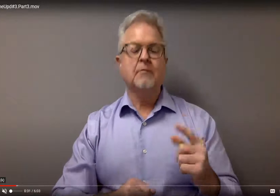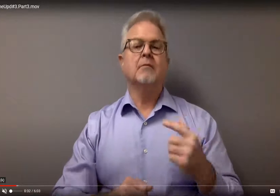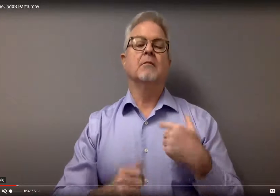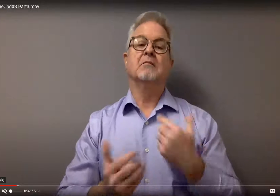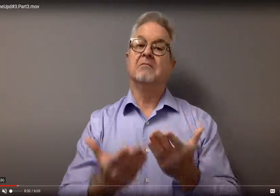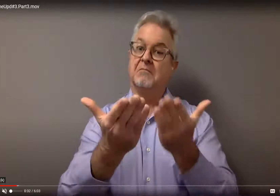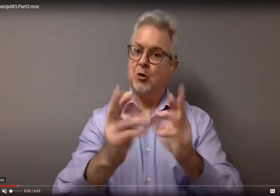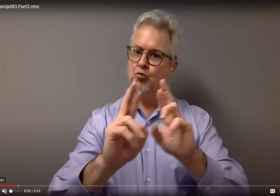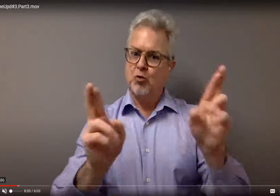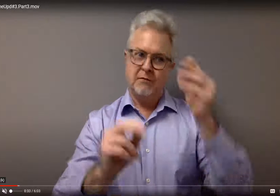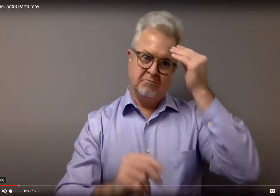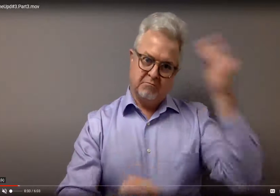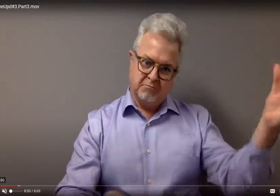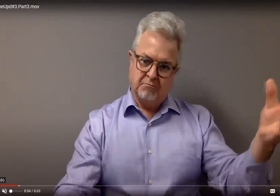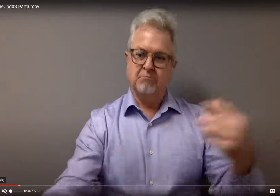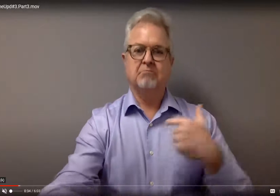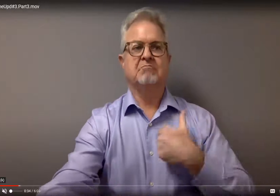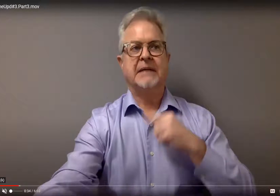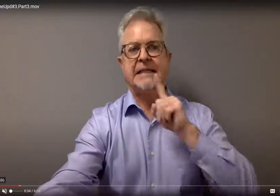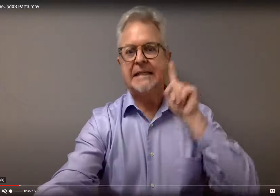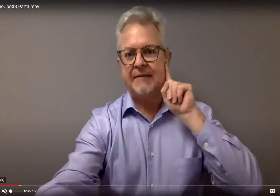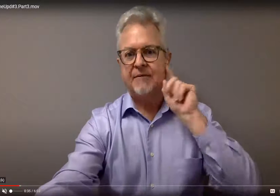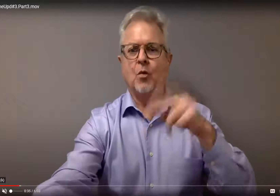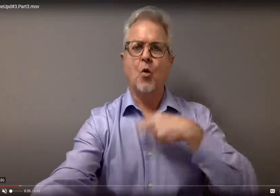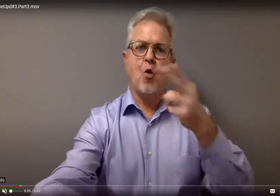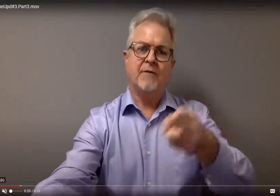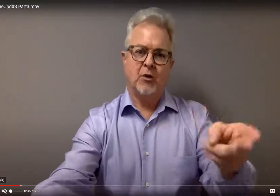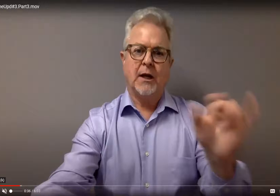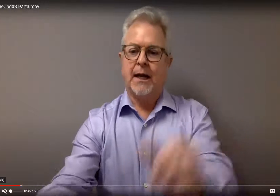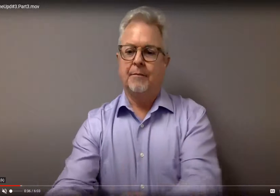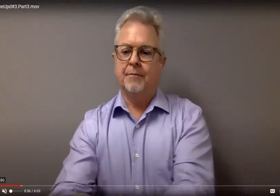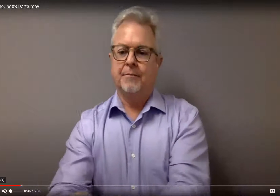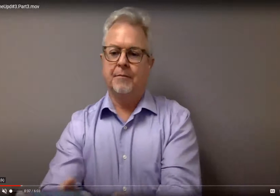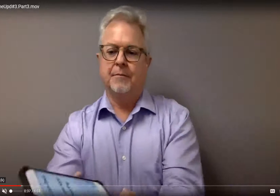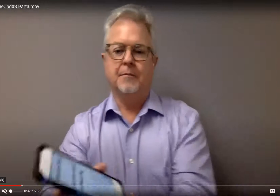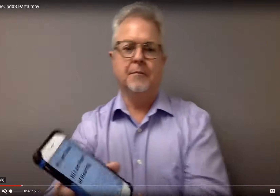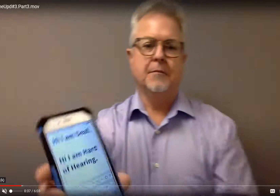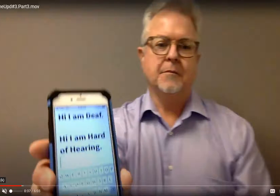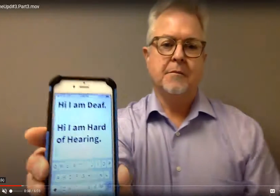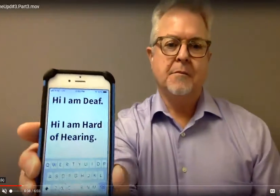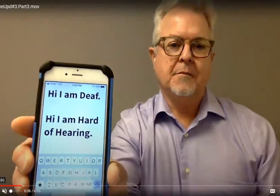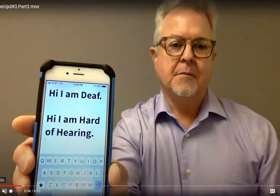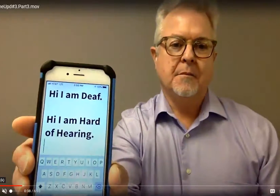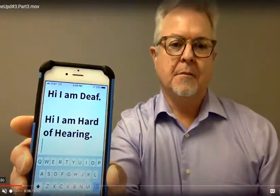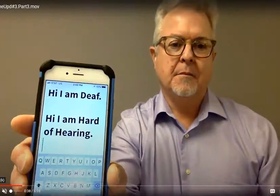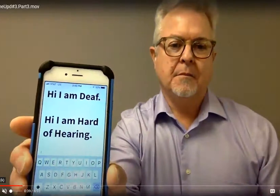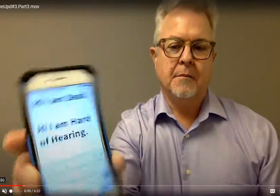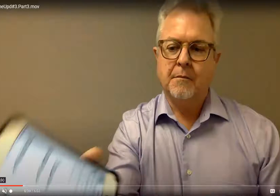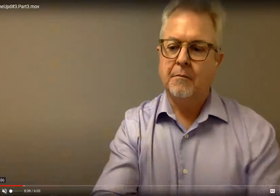You will park and the National Guard is there and they will come over to your car. You can